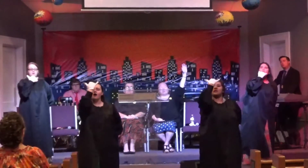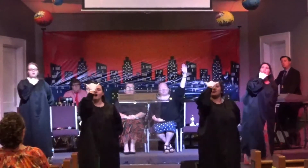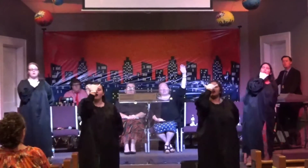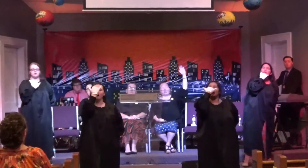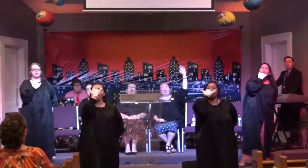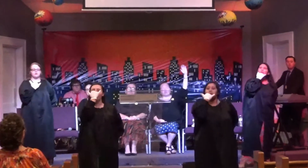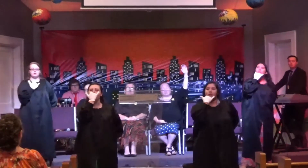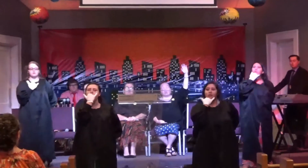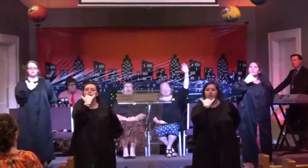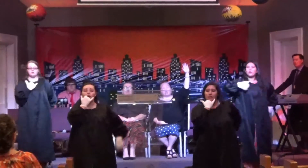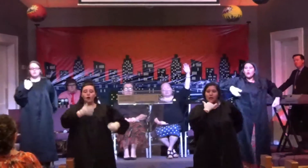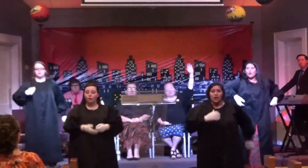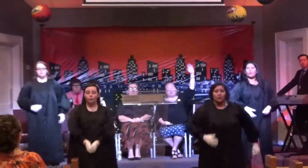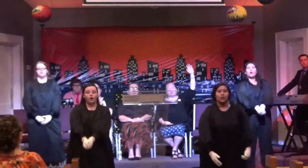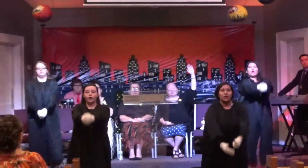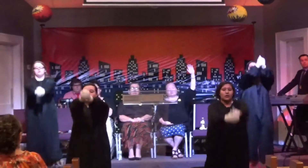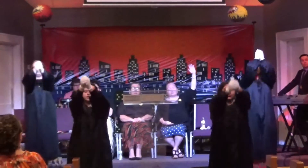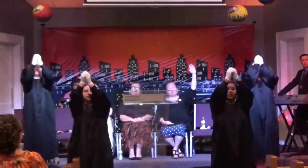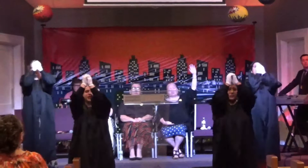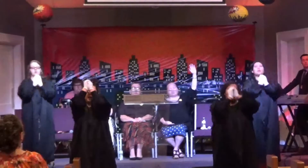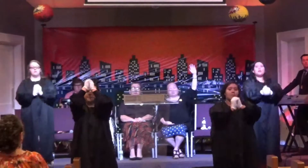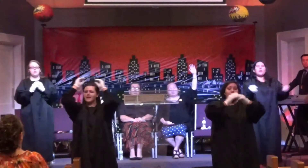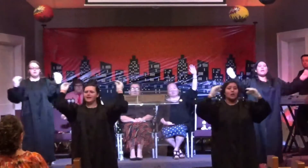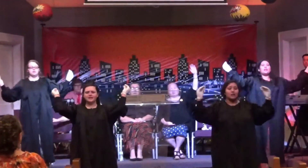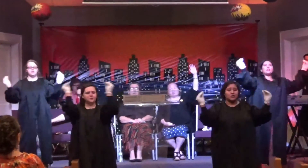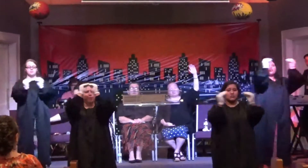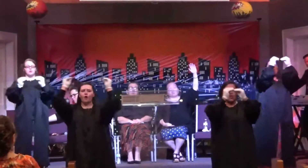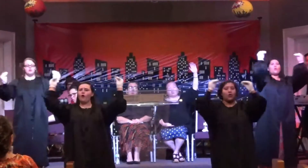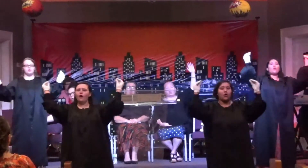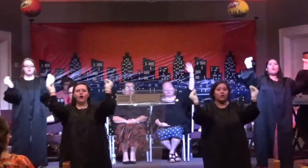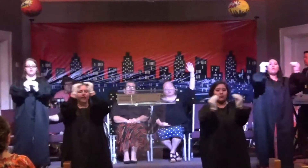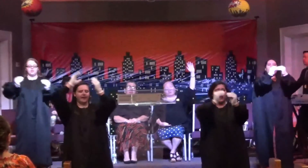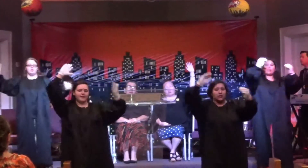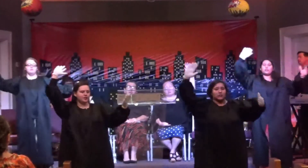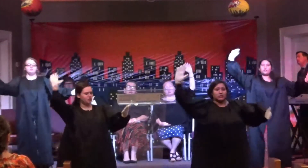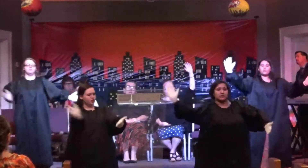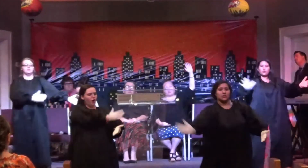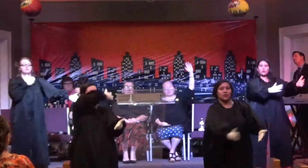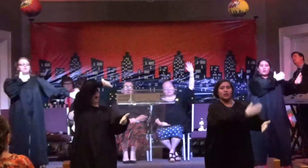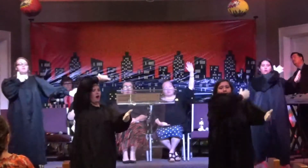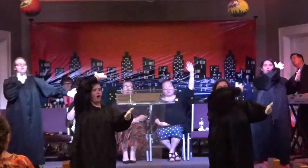worship is more than a song